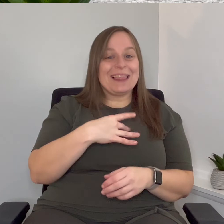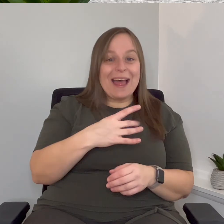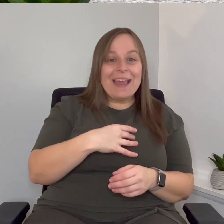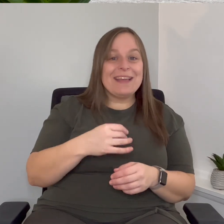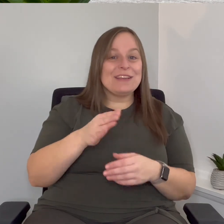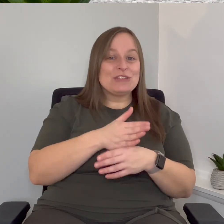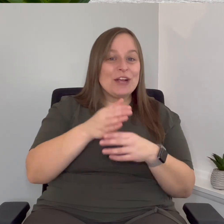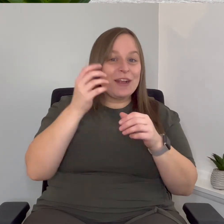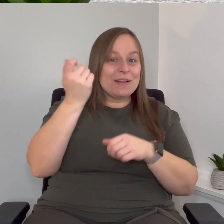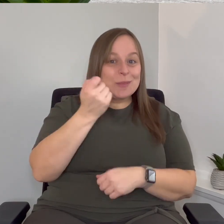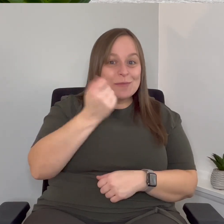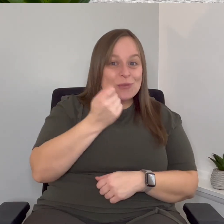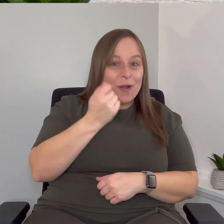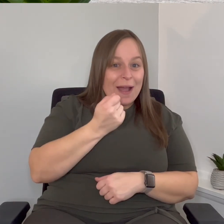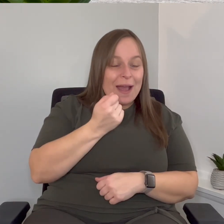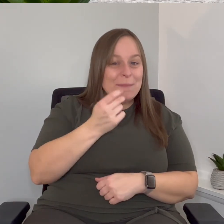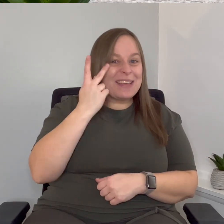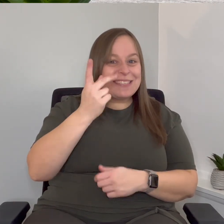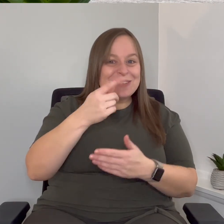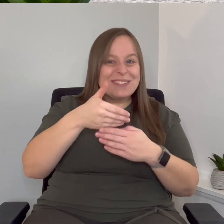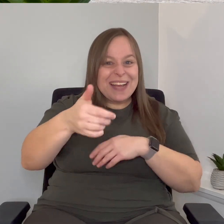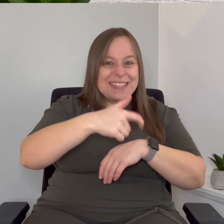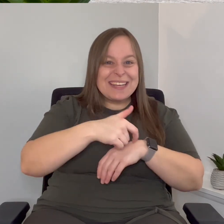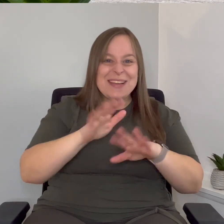subscribe and I'll see you next time bye